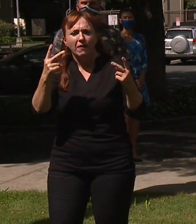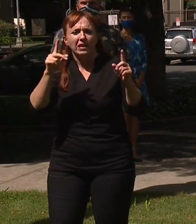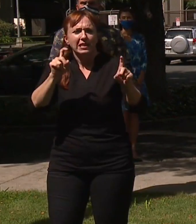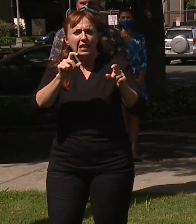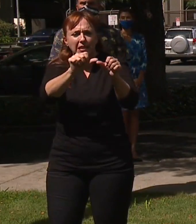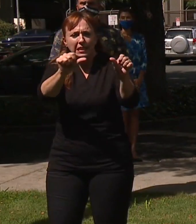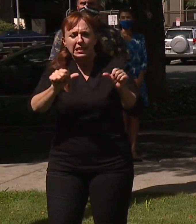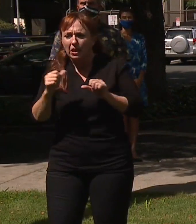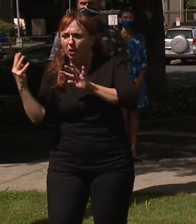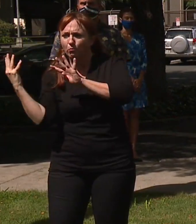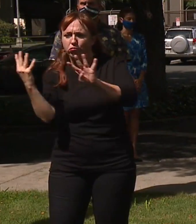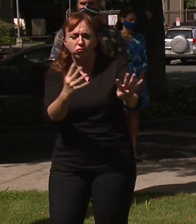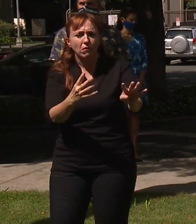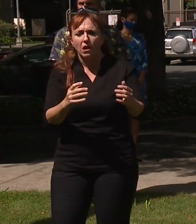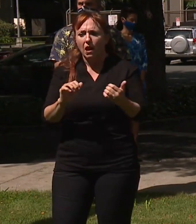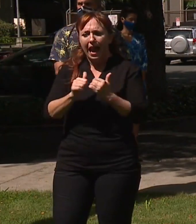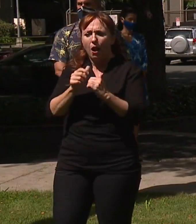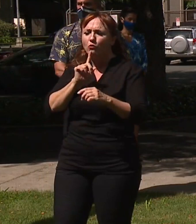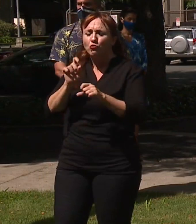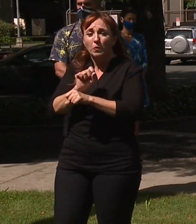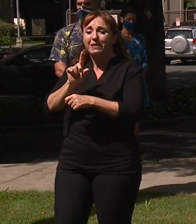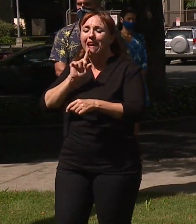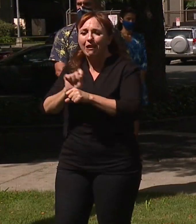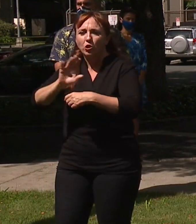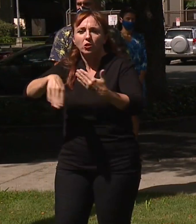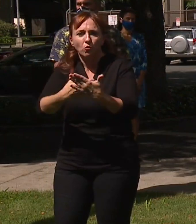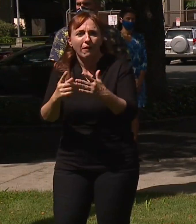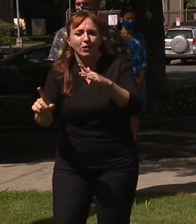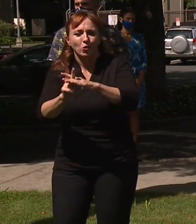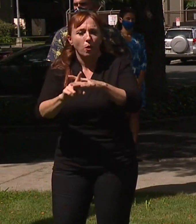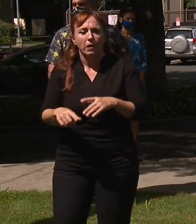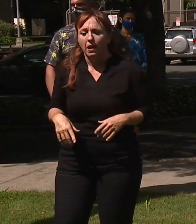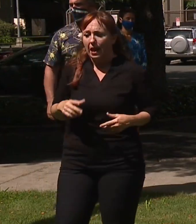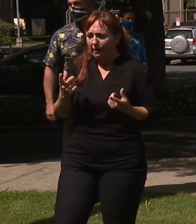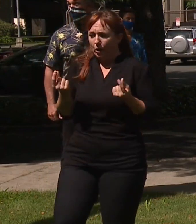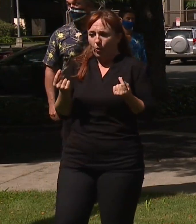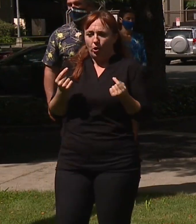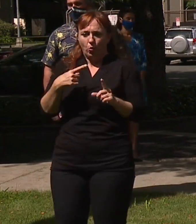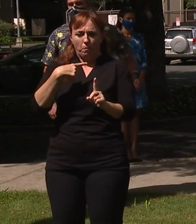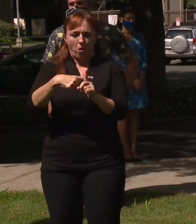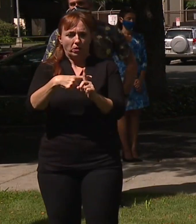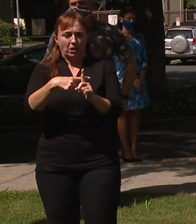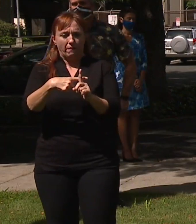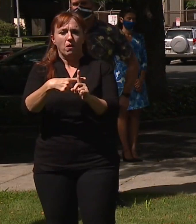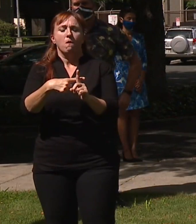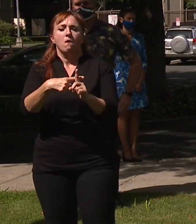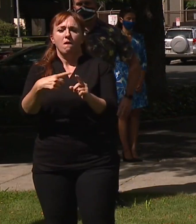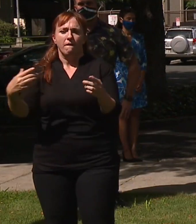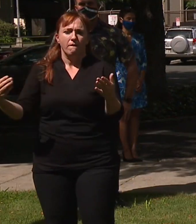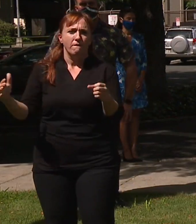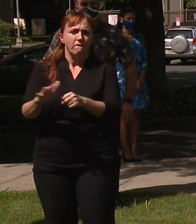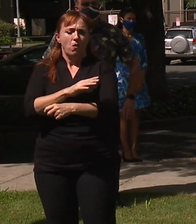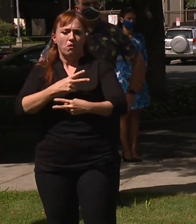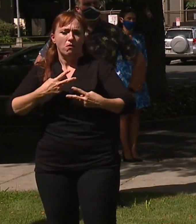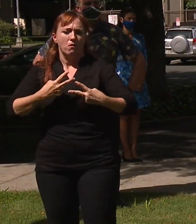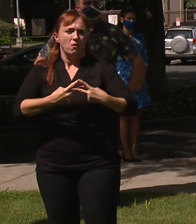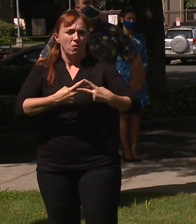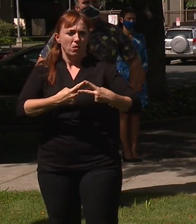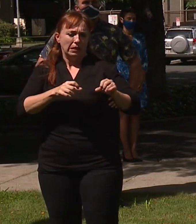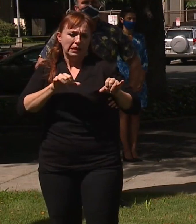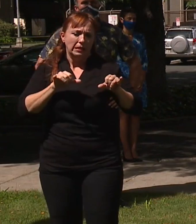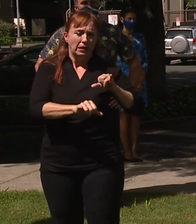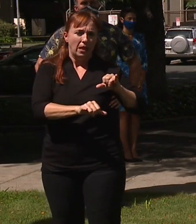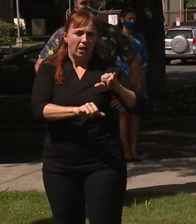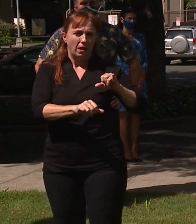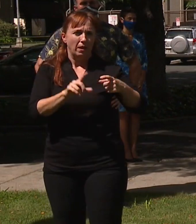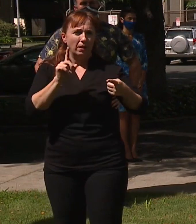go? And then another logistics question, what happens when you find positives, right? They now are in full quarantine and need to stay